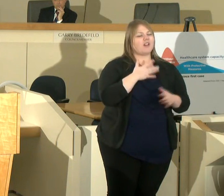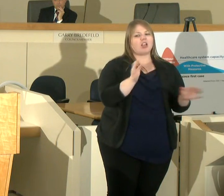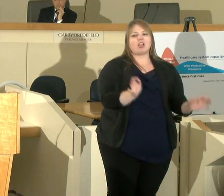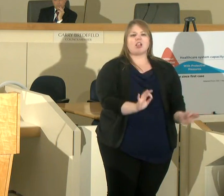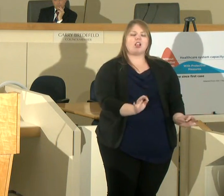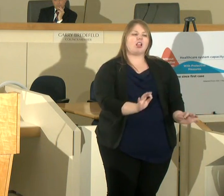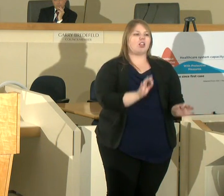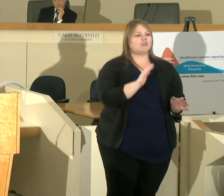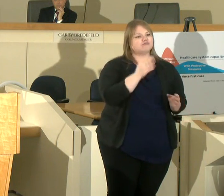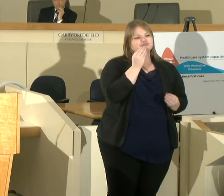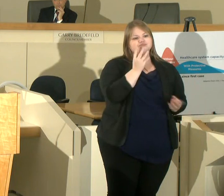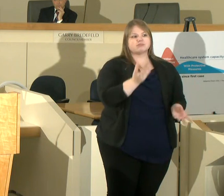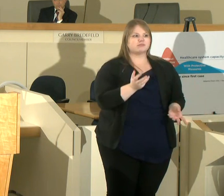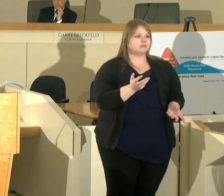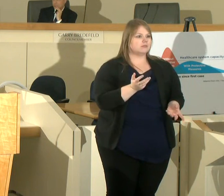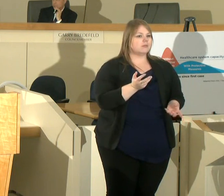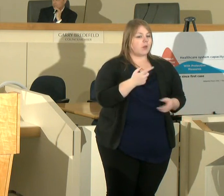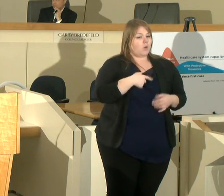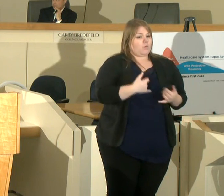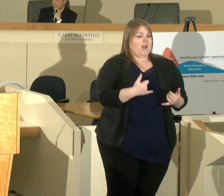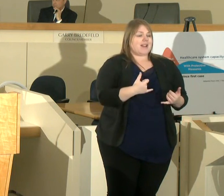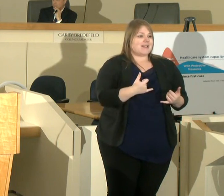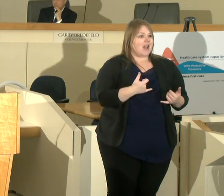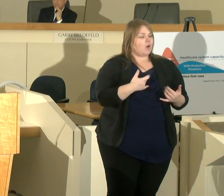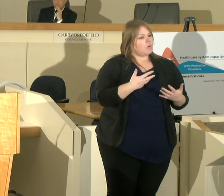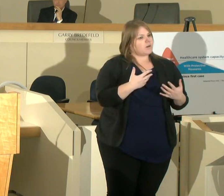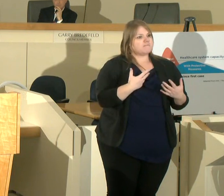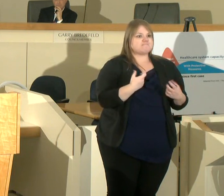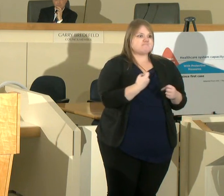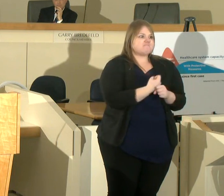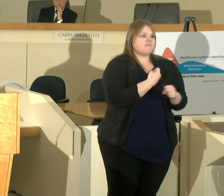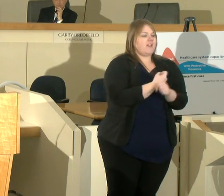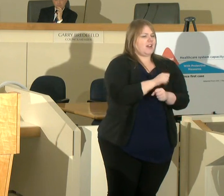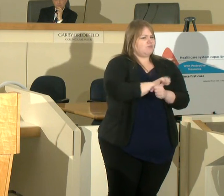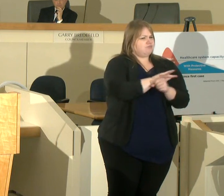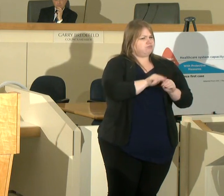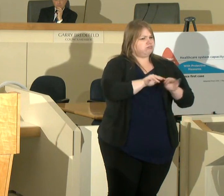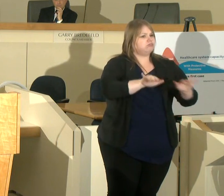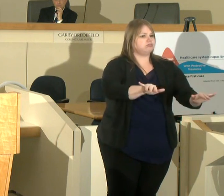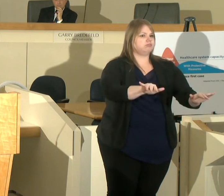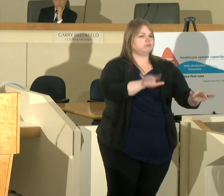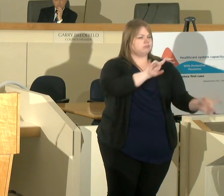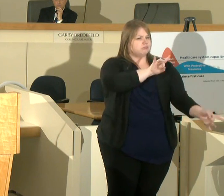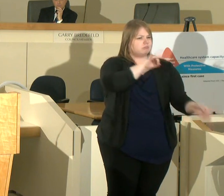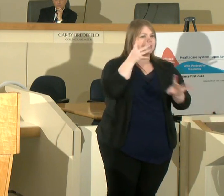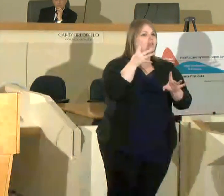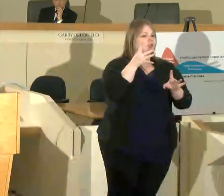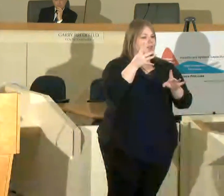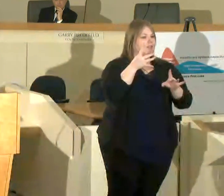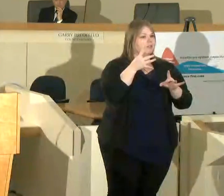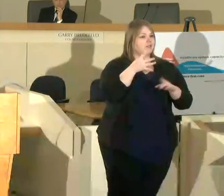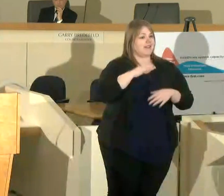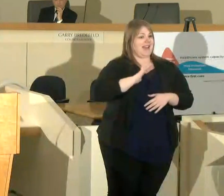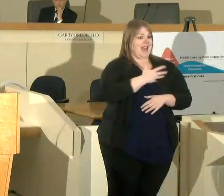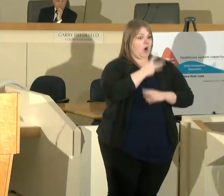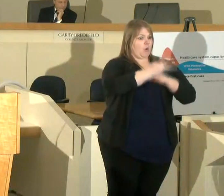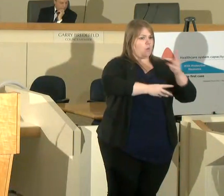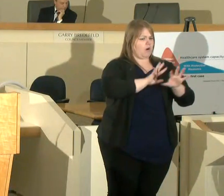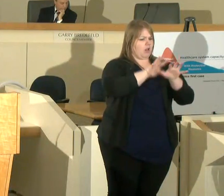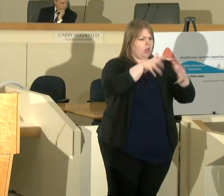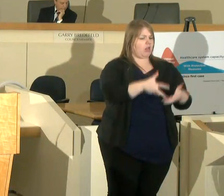we are currently battling an epidemic and a pandemic that is spreading across our worlds